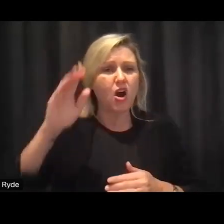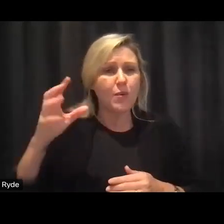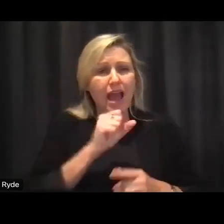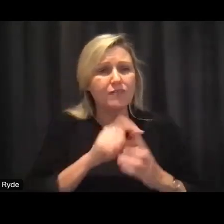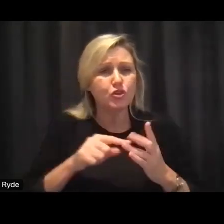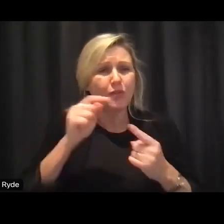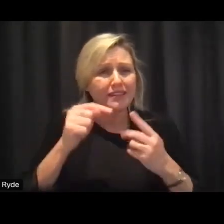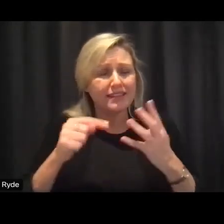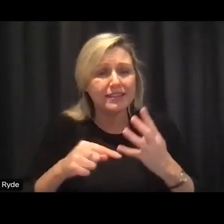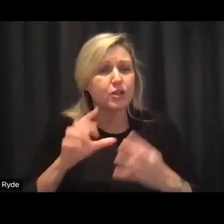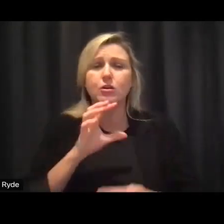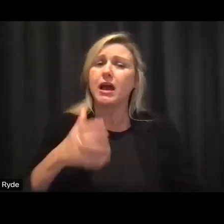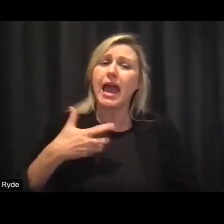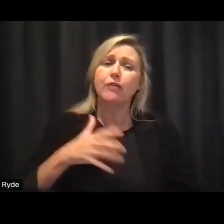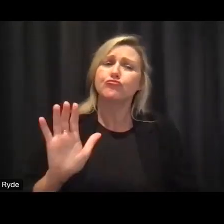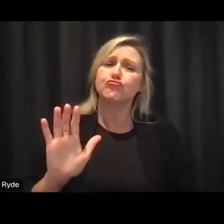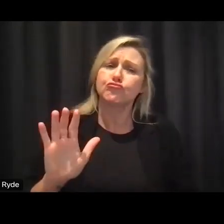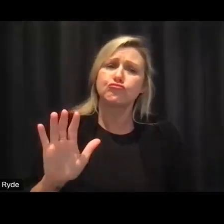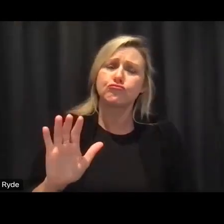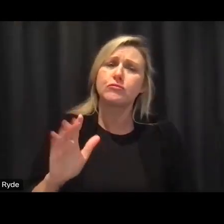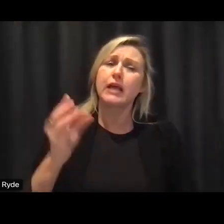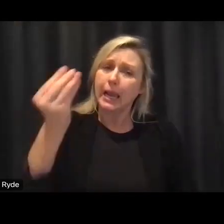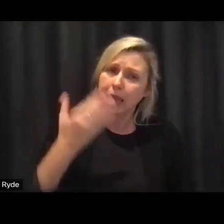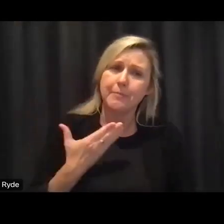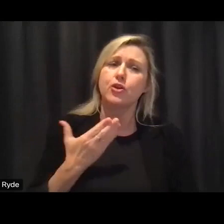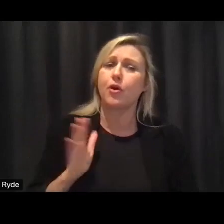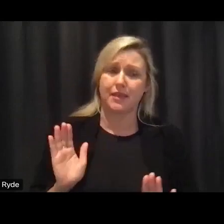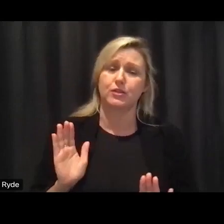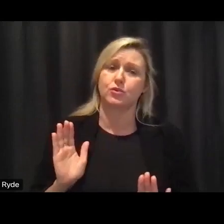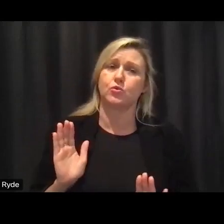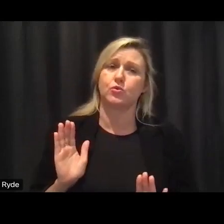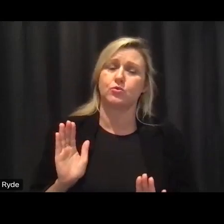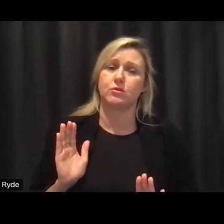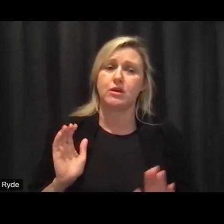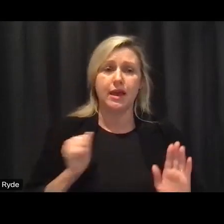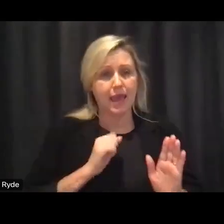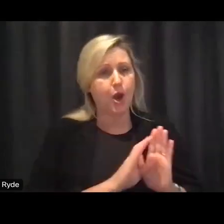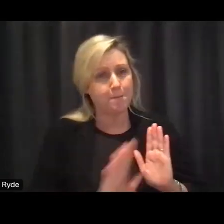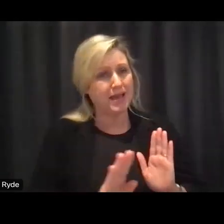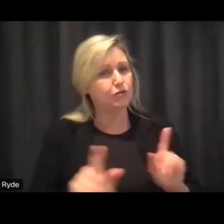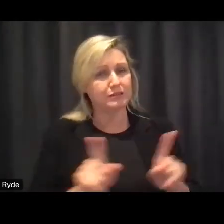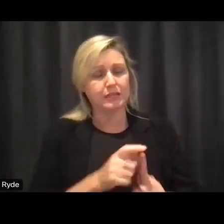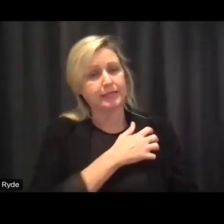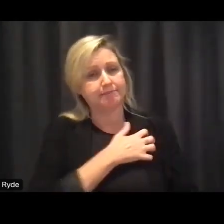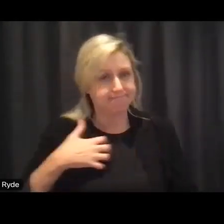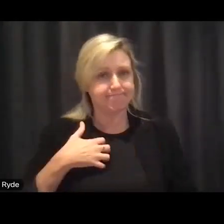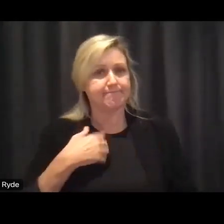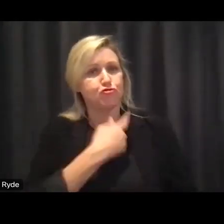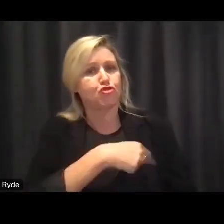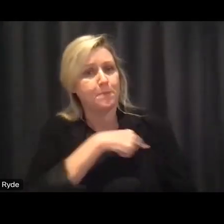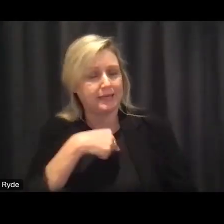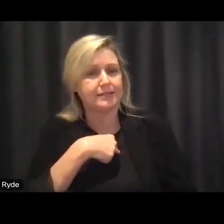us know we're all in this together i know everyone here is equally committed to making the ndis the best it can be so